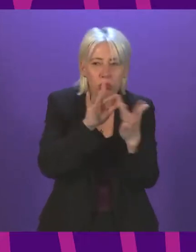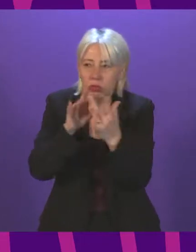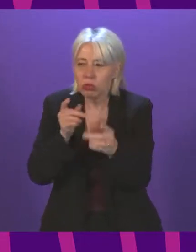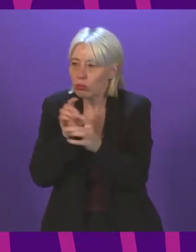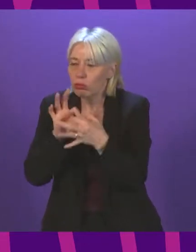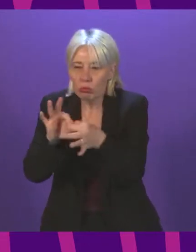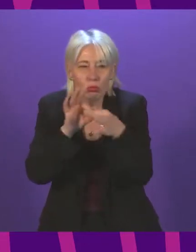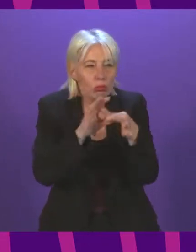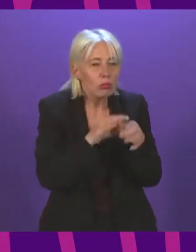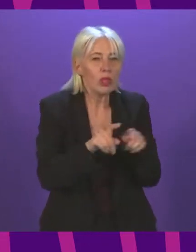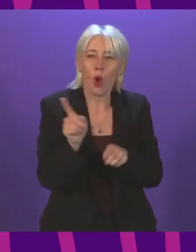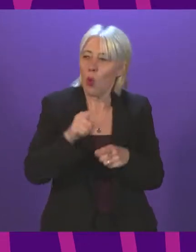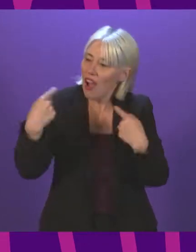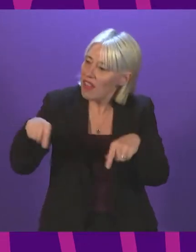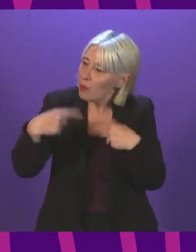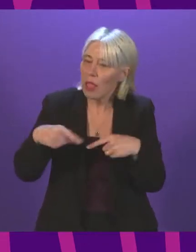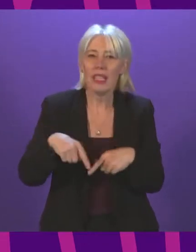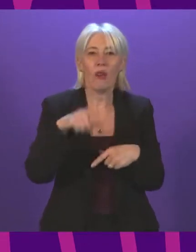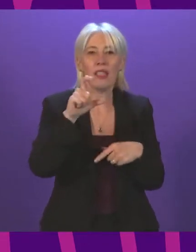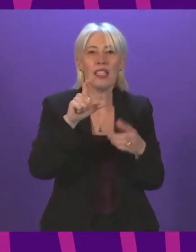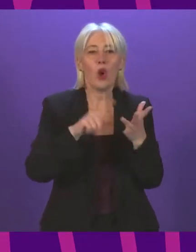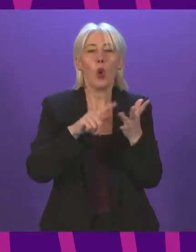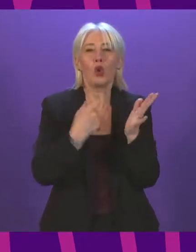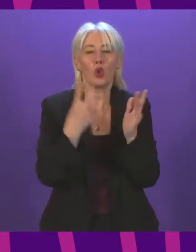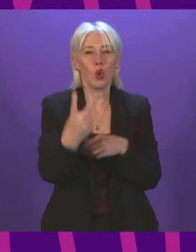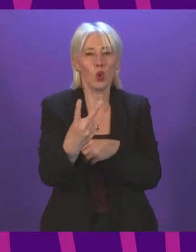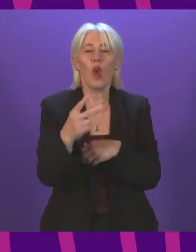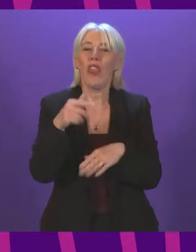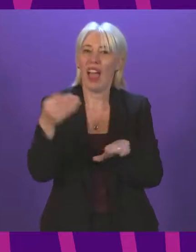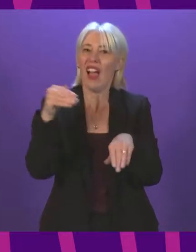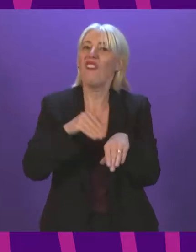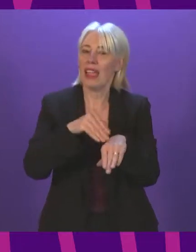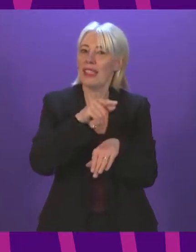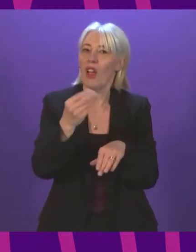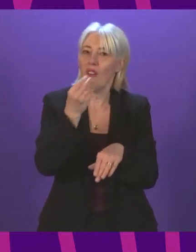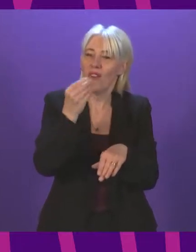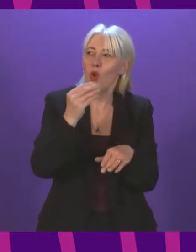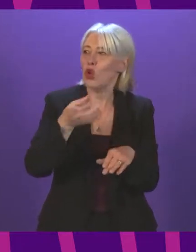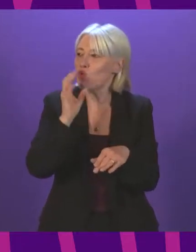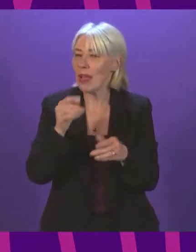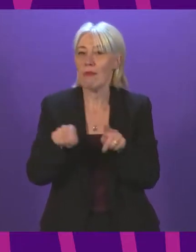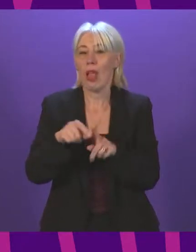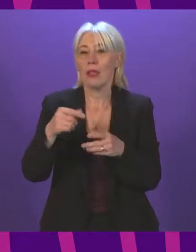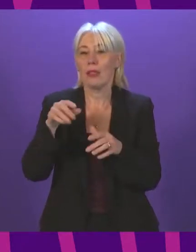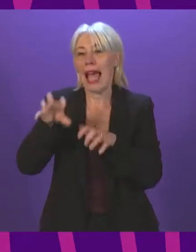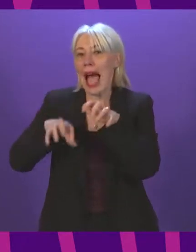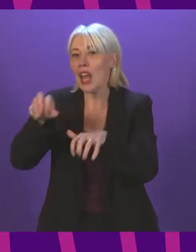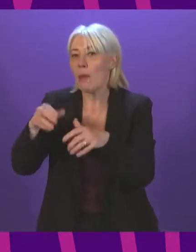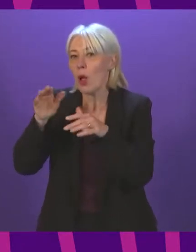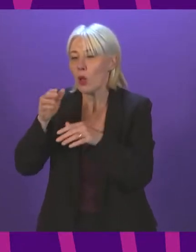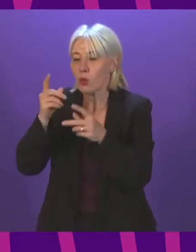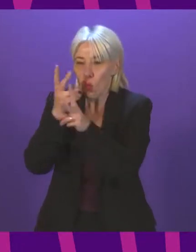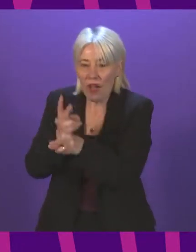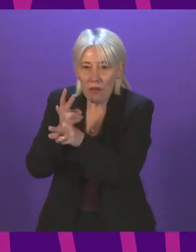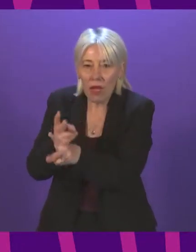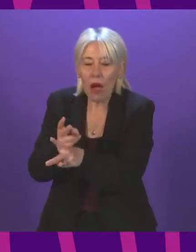including on the availability of carbon dioxide, which has significant impacts for food production and animal welfare. When it comes to the security of